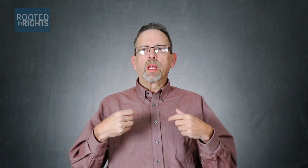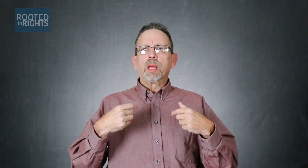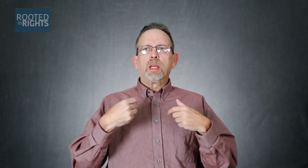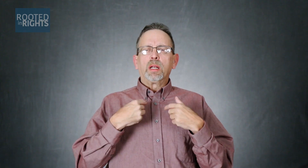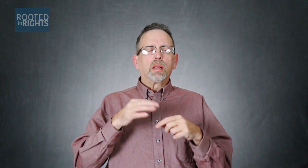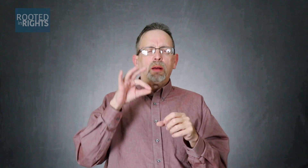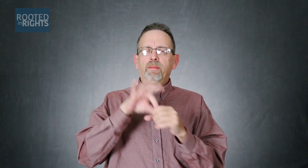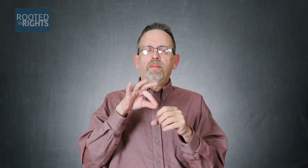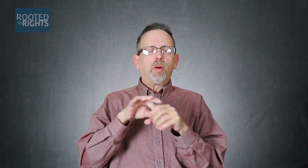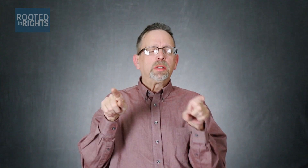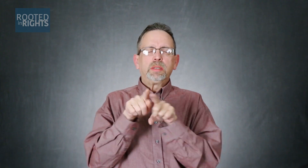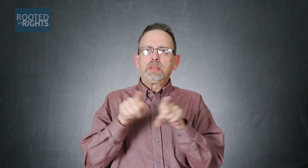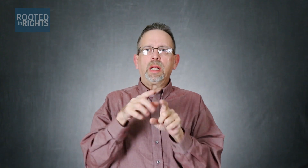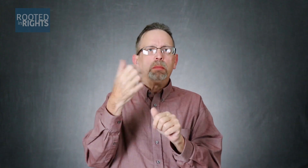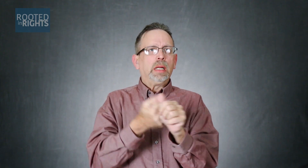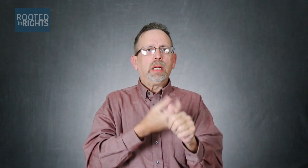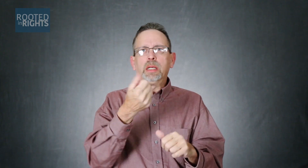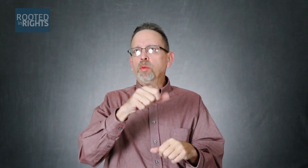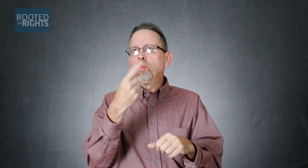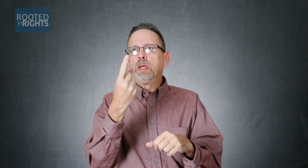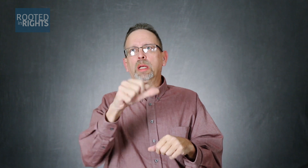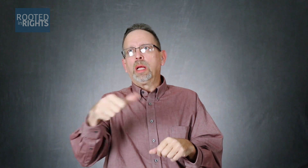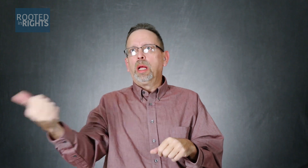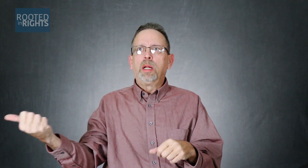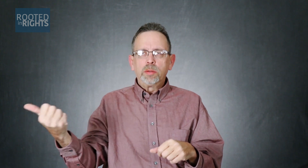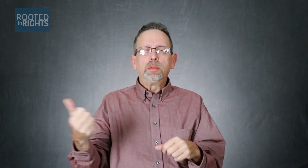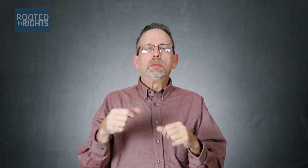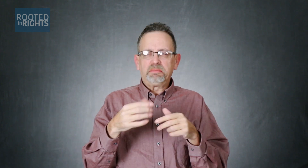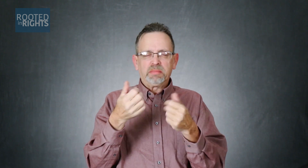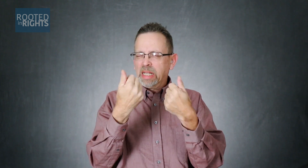You vote the same way as anyone else would vote. Very easy.